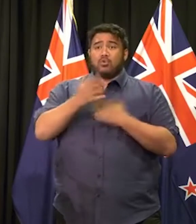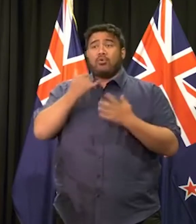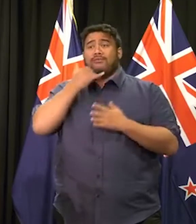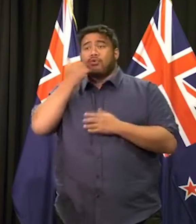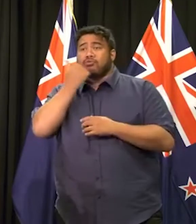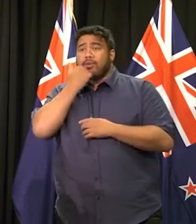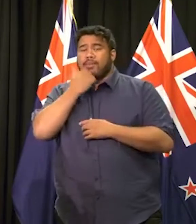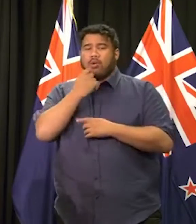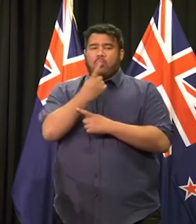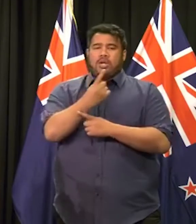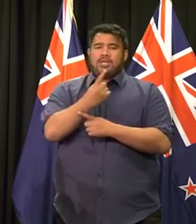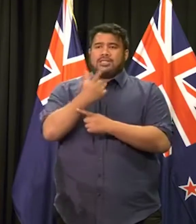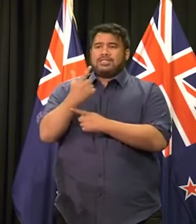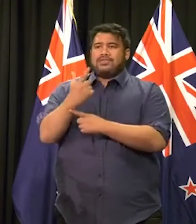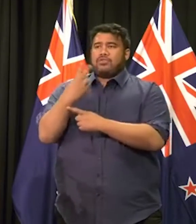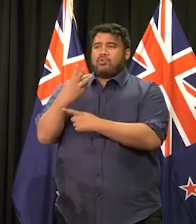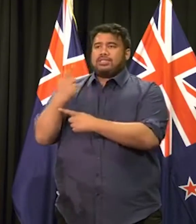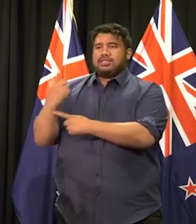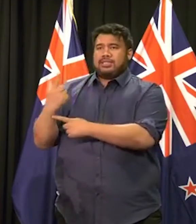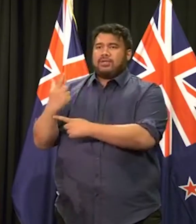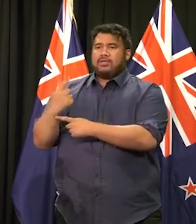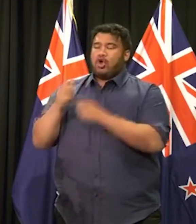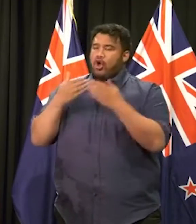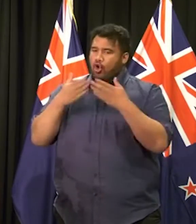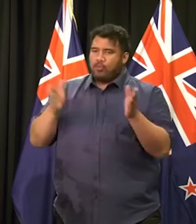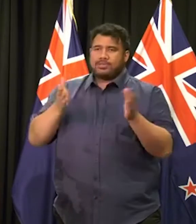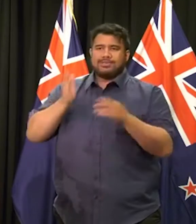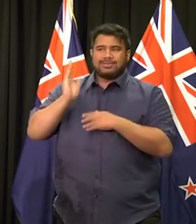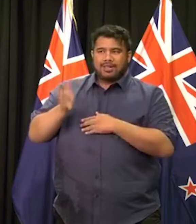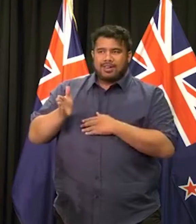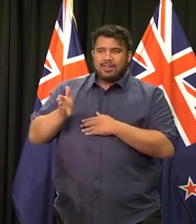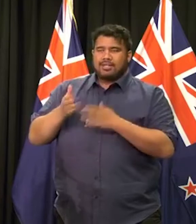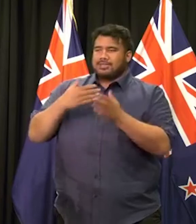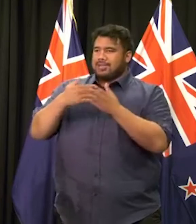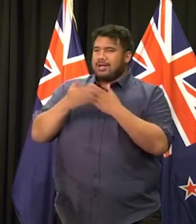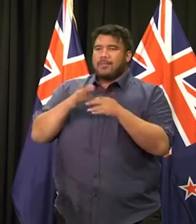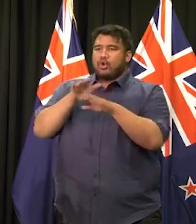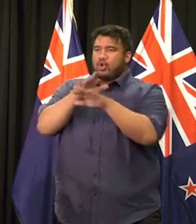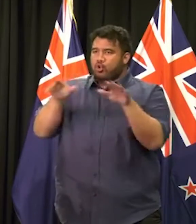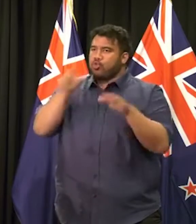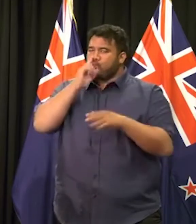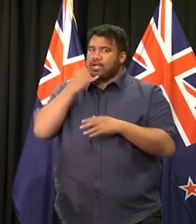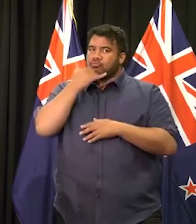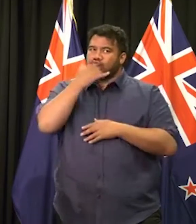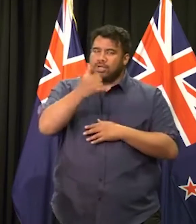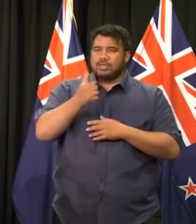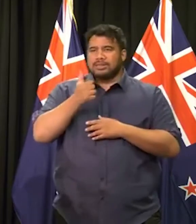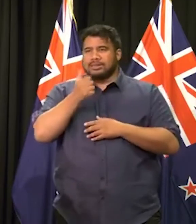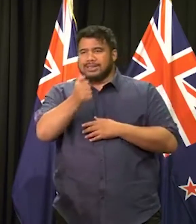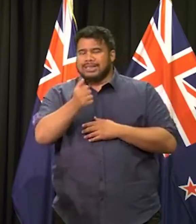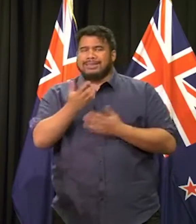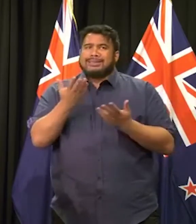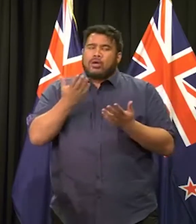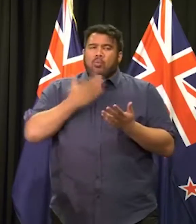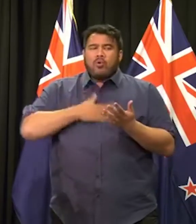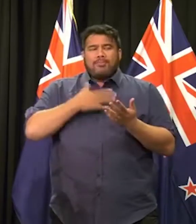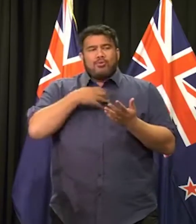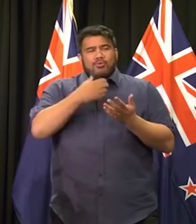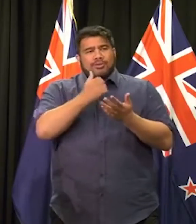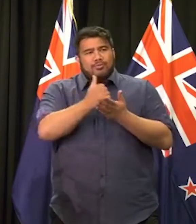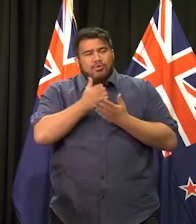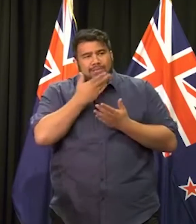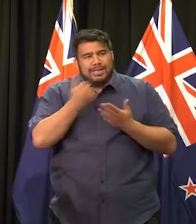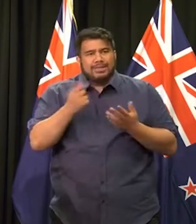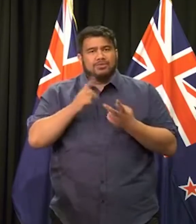remains open for texts or phone calls from absolutely anyone who may wish to seek further support,